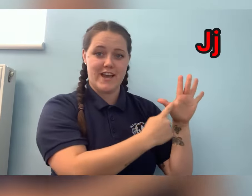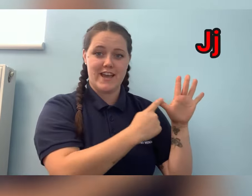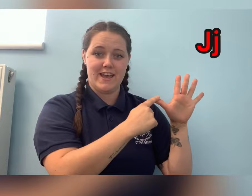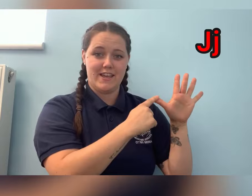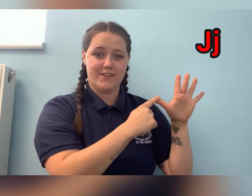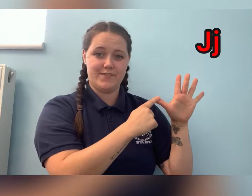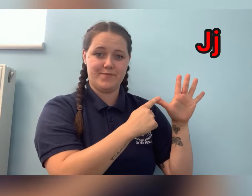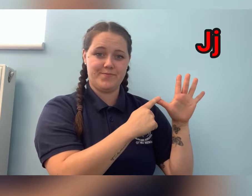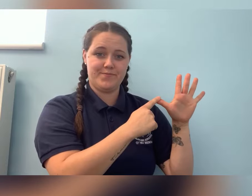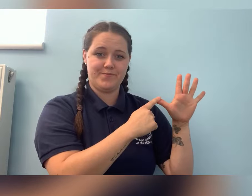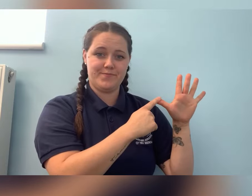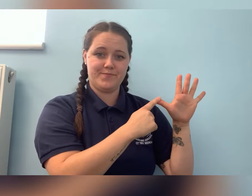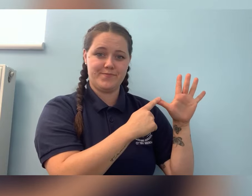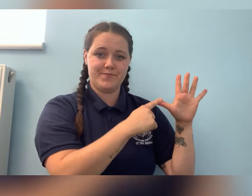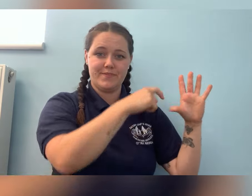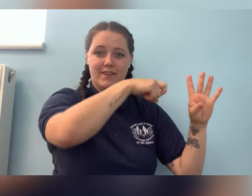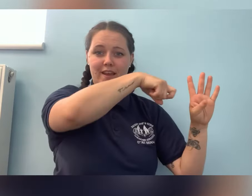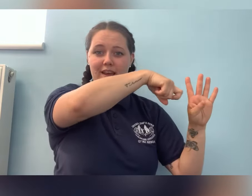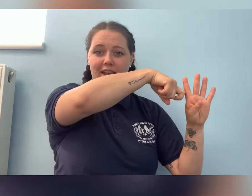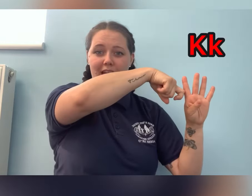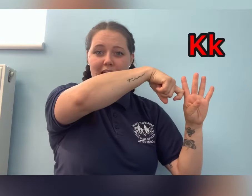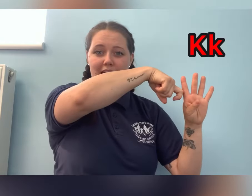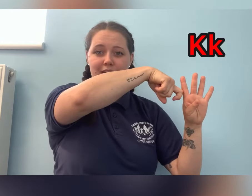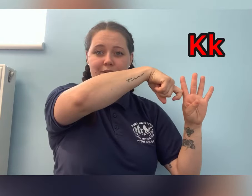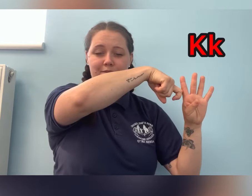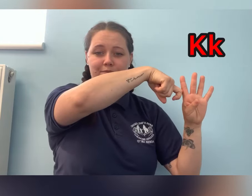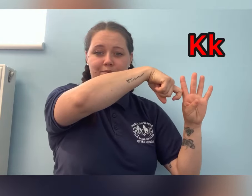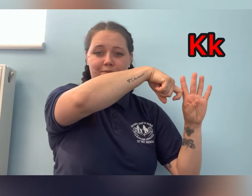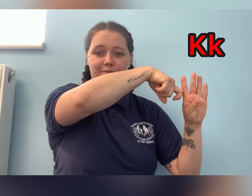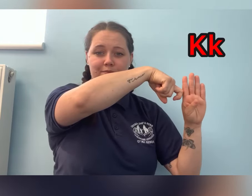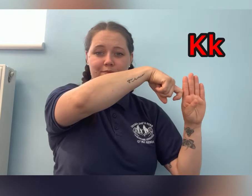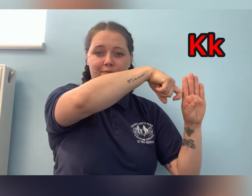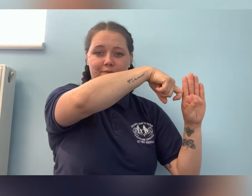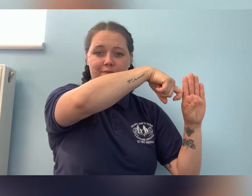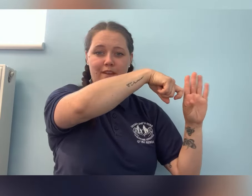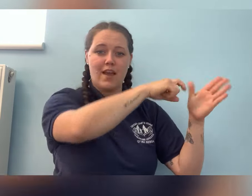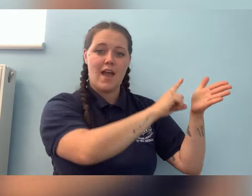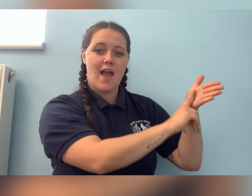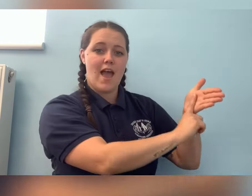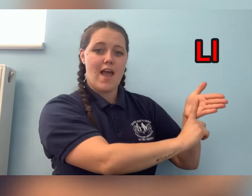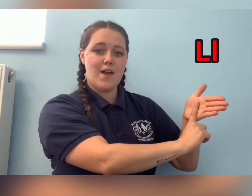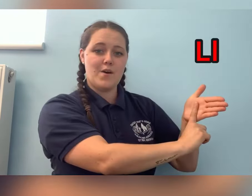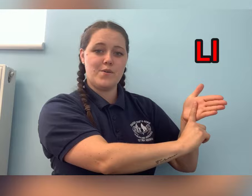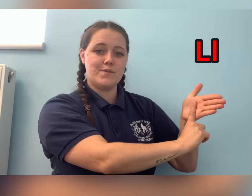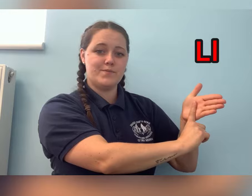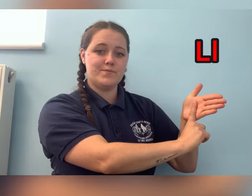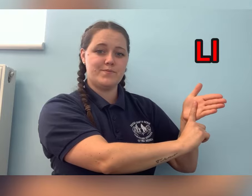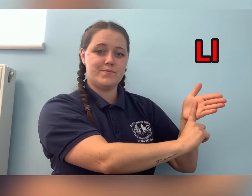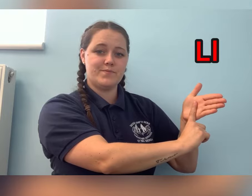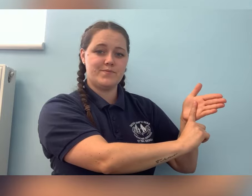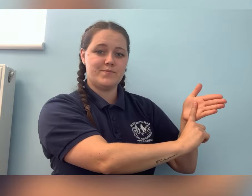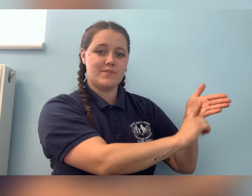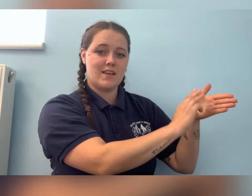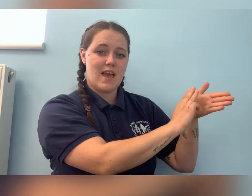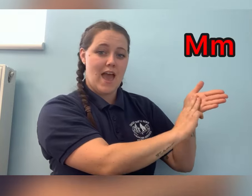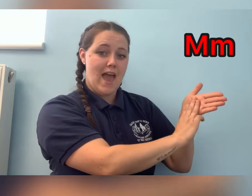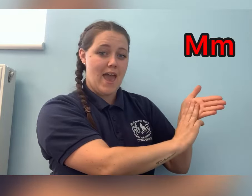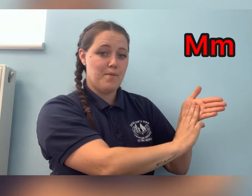K, K, L, M,